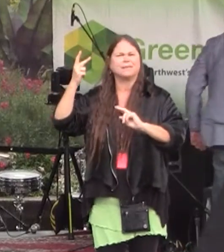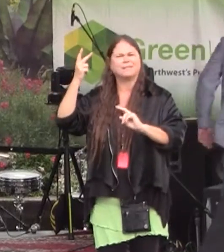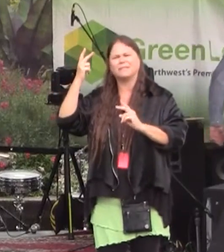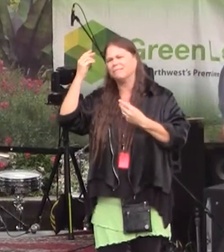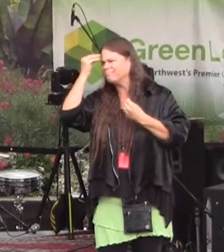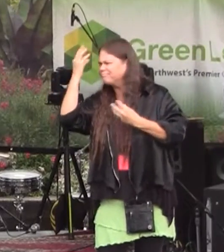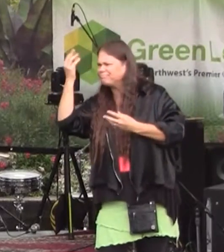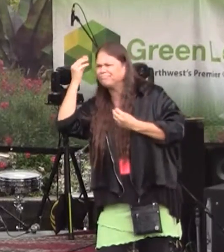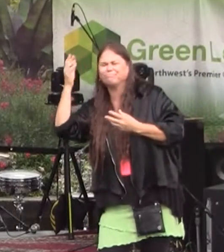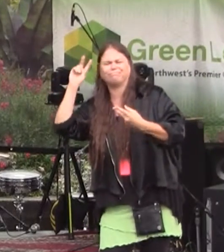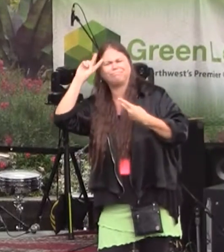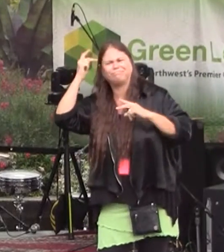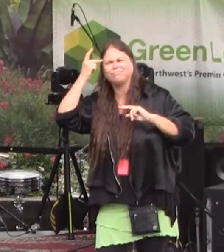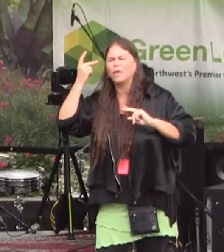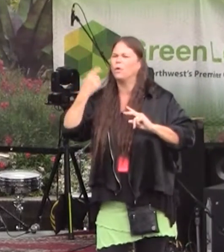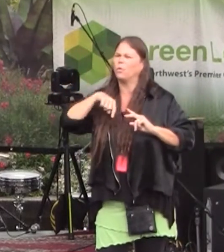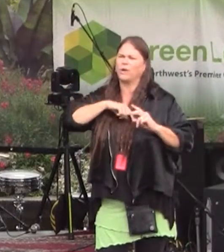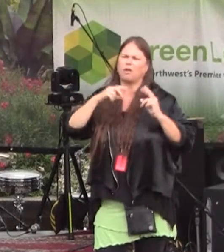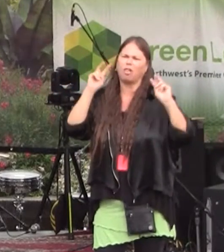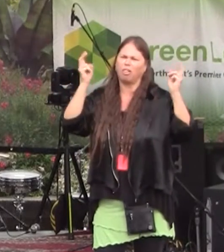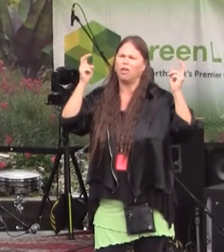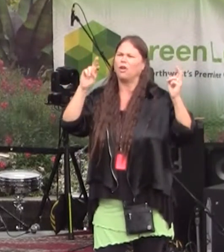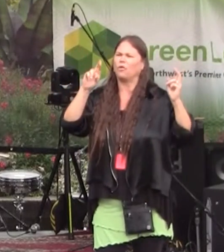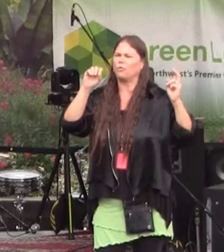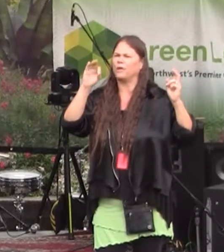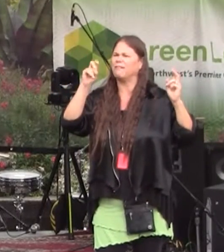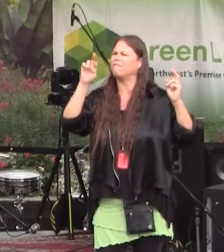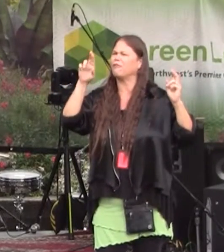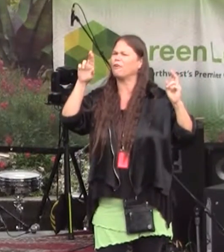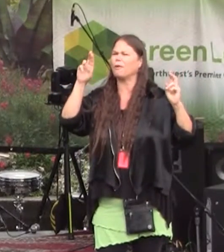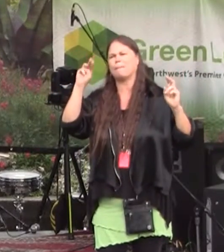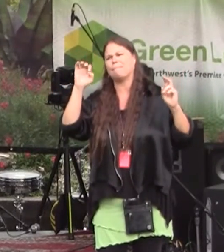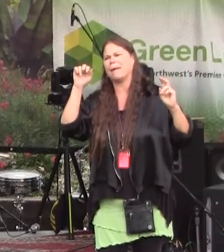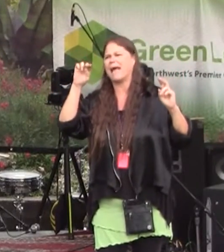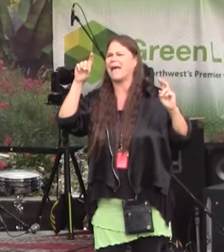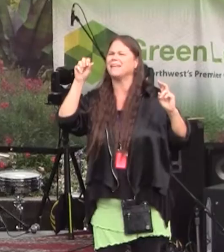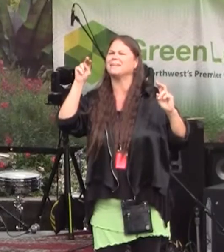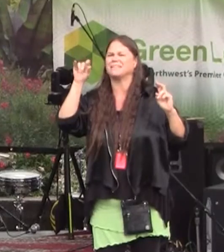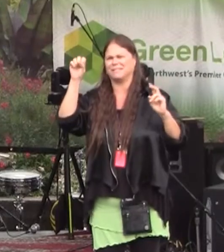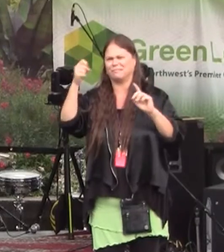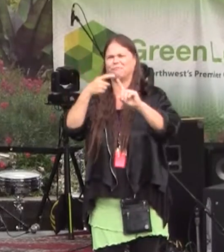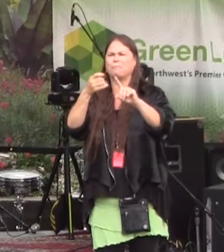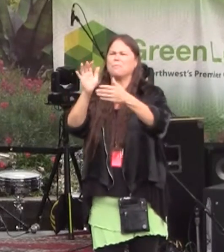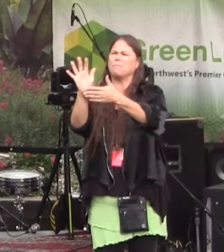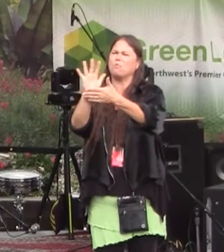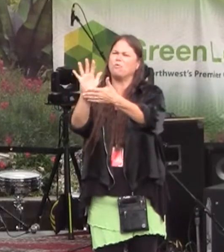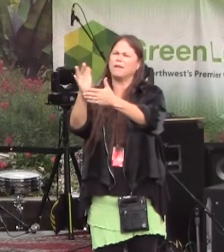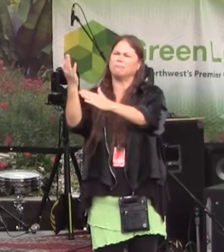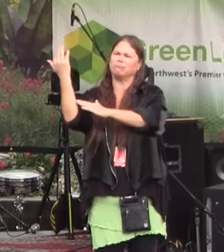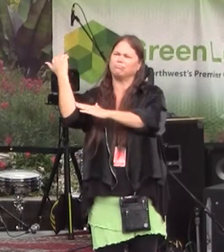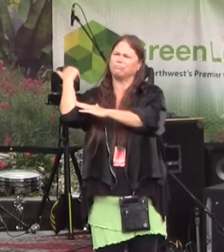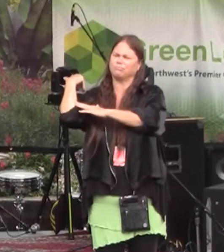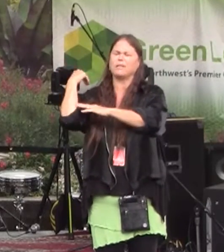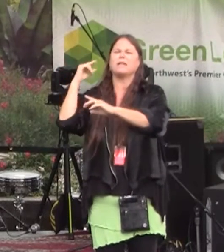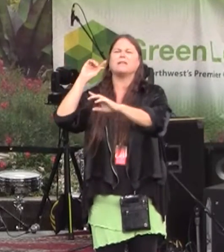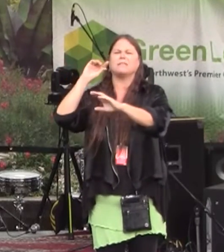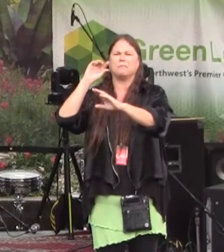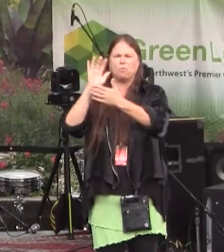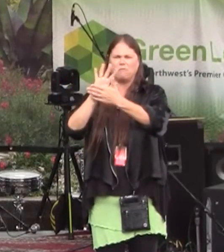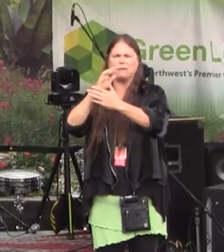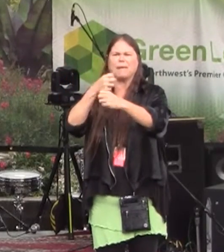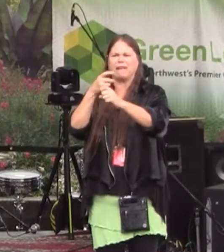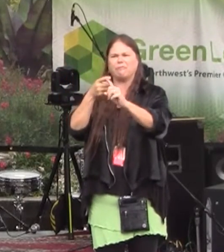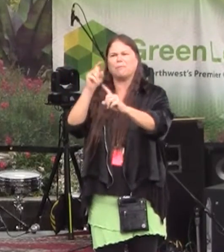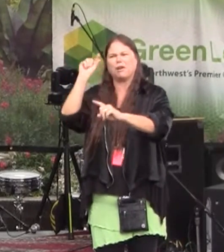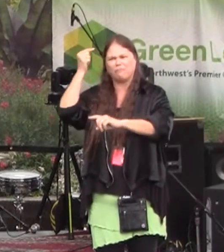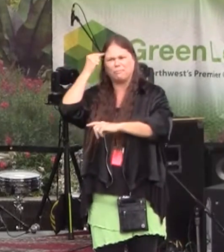campaign we call reefer madness after that crazy movie the federal government funded back in 1937.